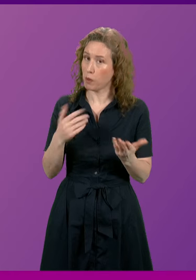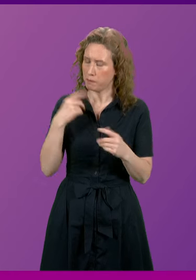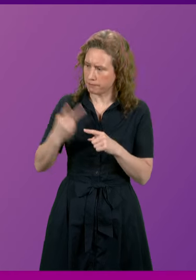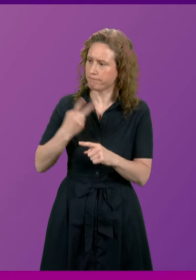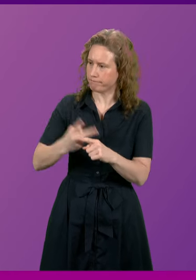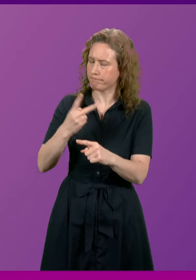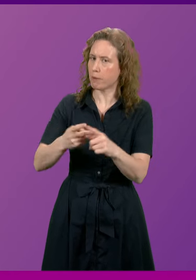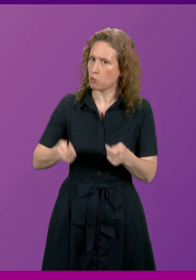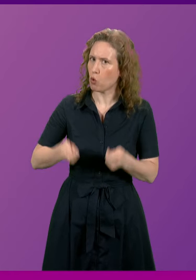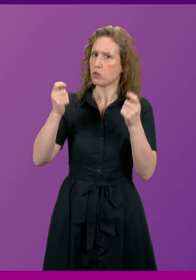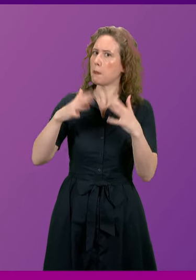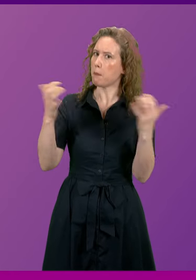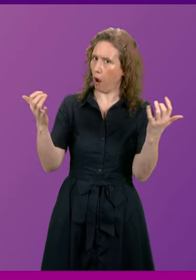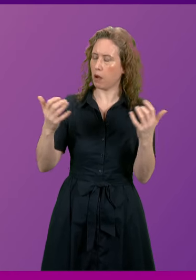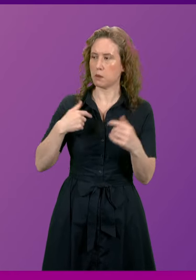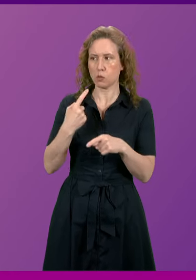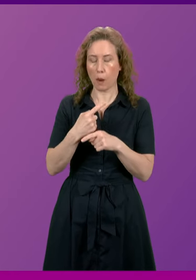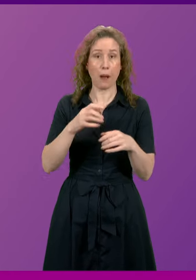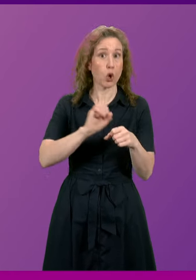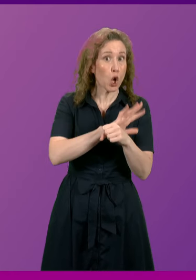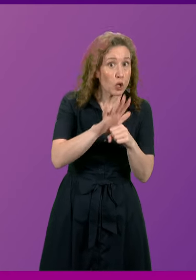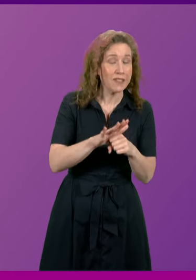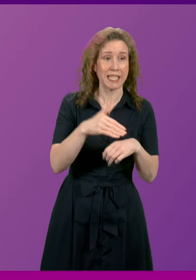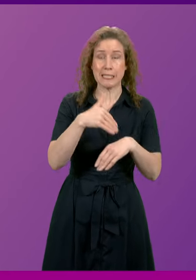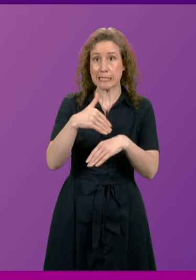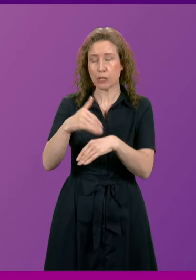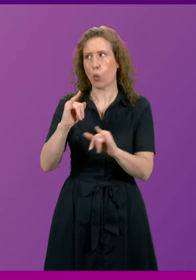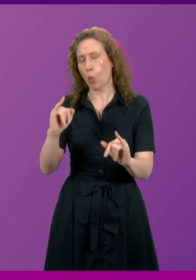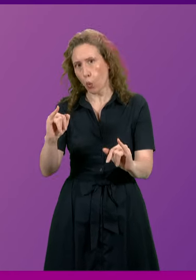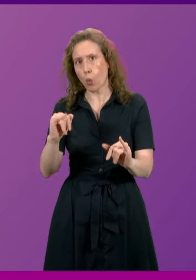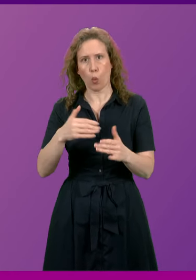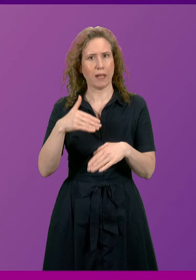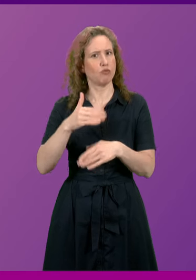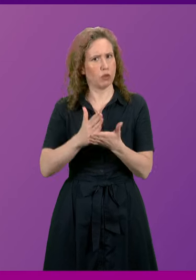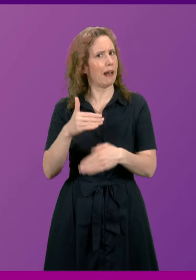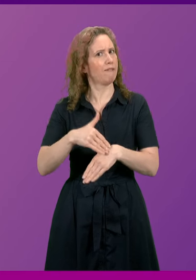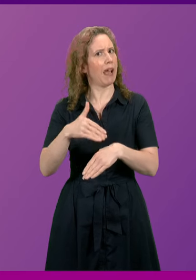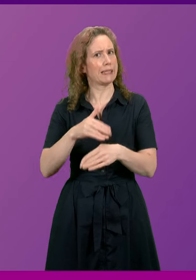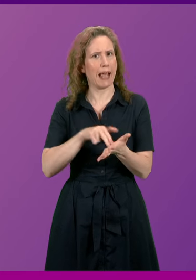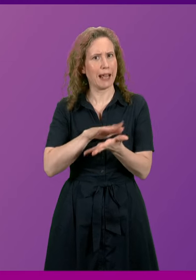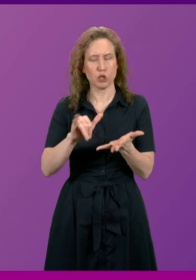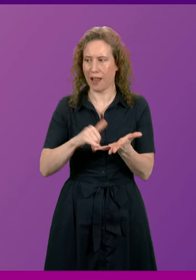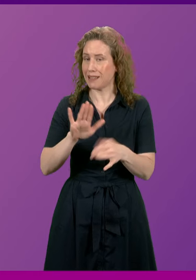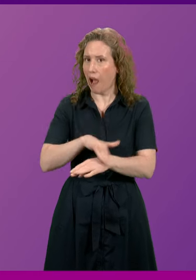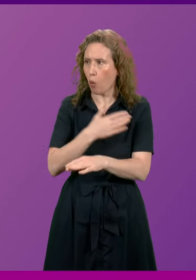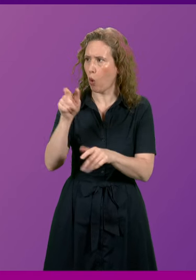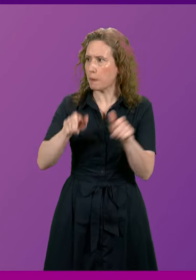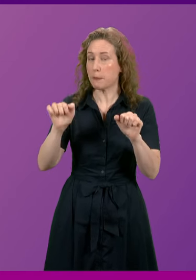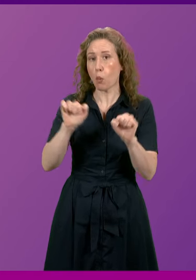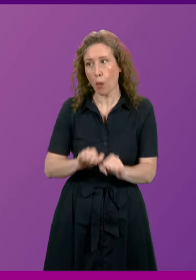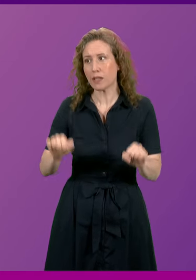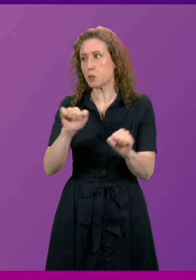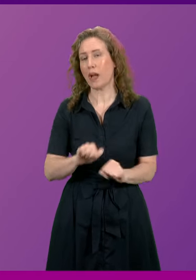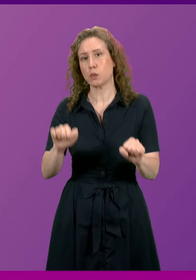rehearsed in Parliament, of the aftermath of COVID and the implications that's had on the amount of time that people are having to wait. And I'm